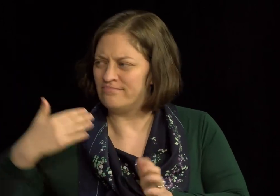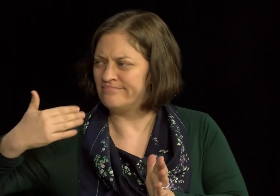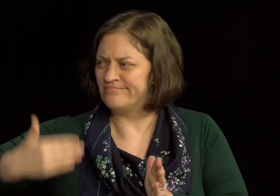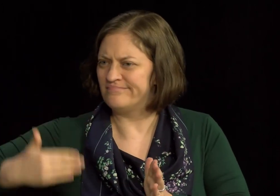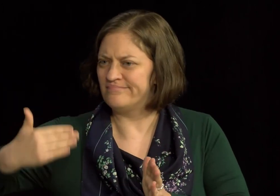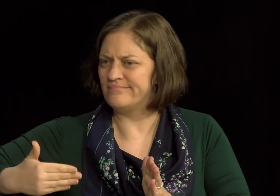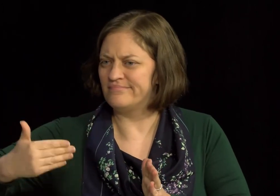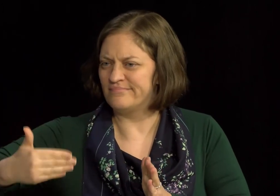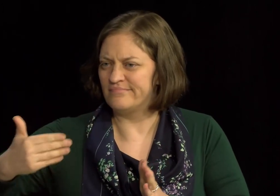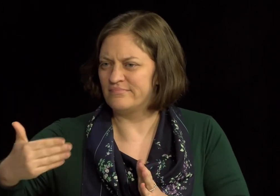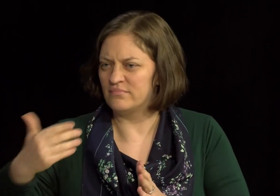this stuff?